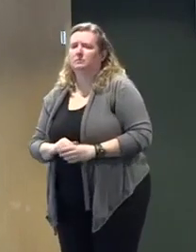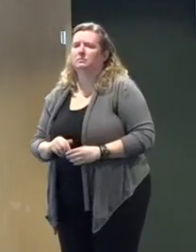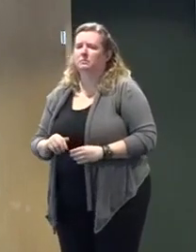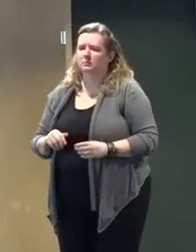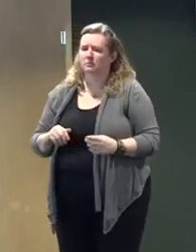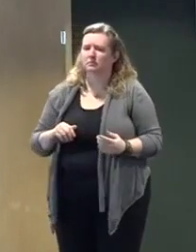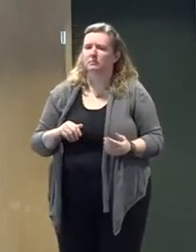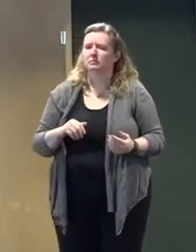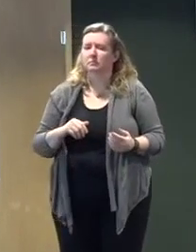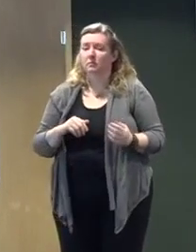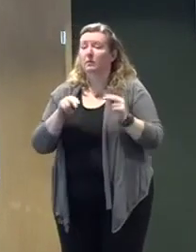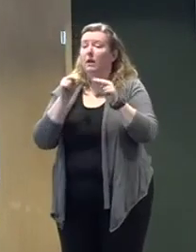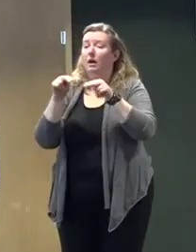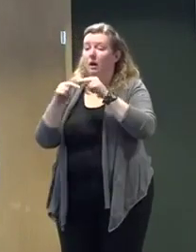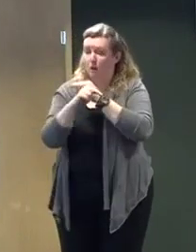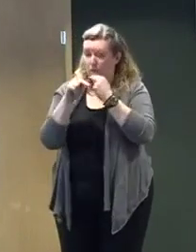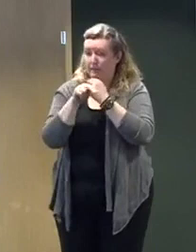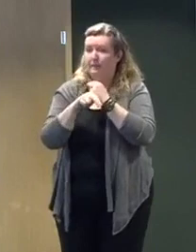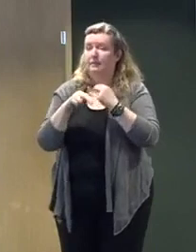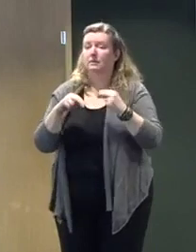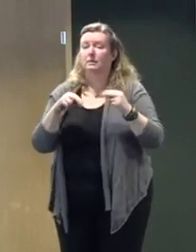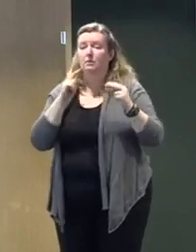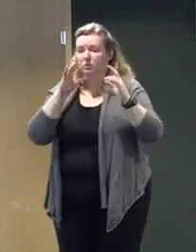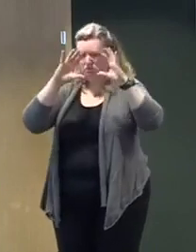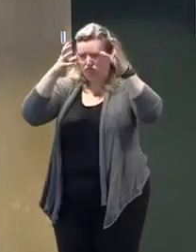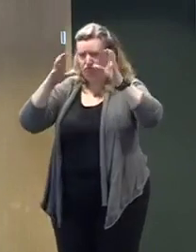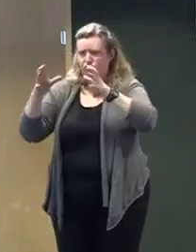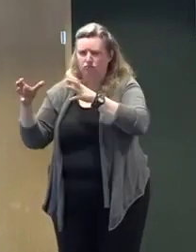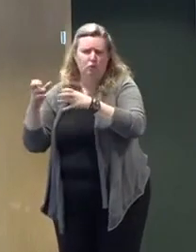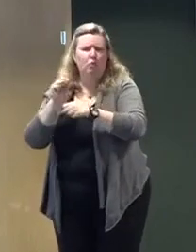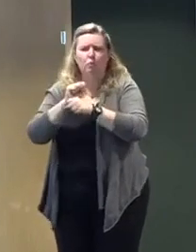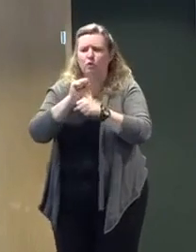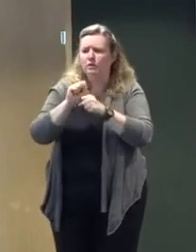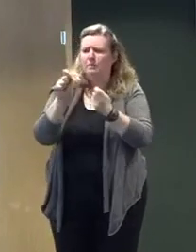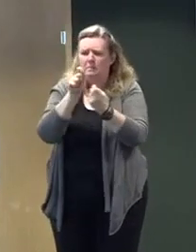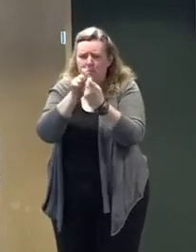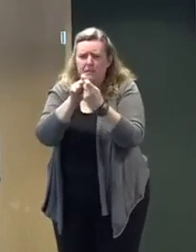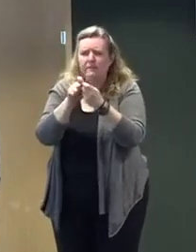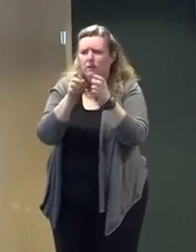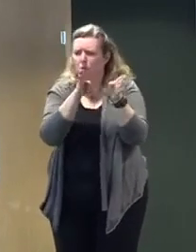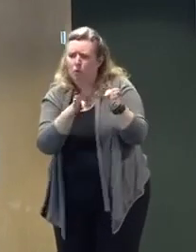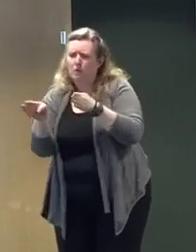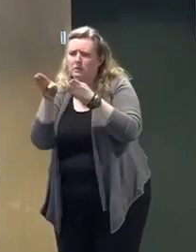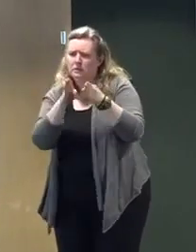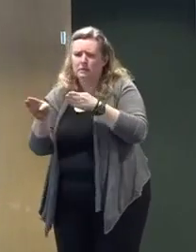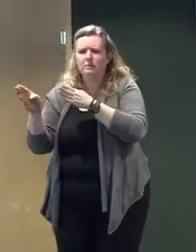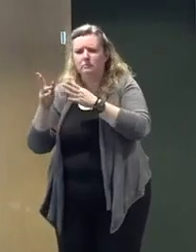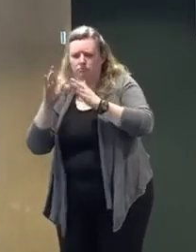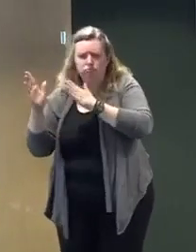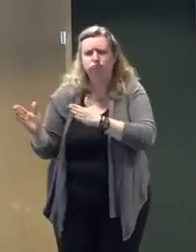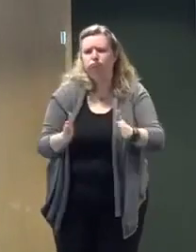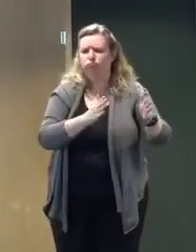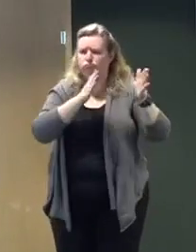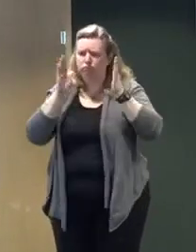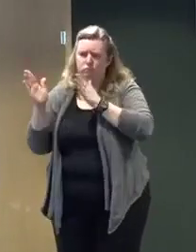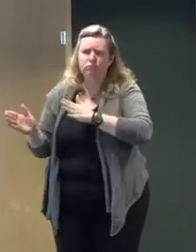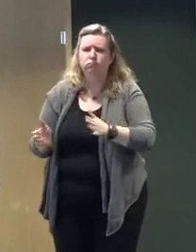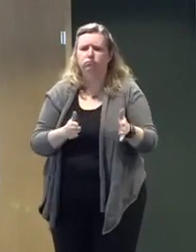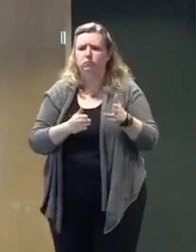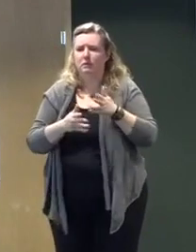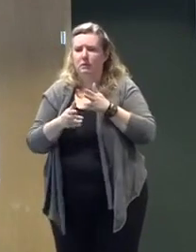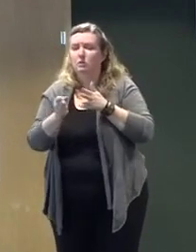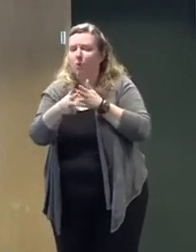especially work in formation. So allowing them to get in front of you unimpeded is not just appreciated, but it is